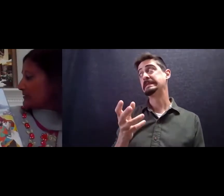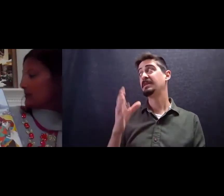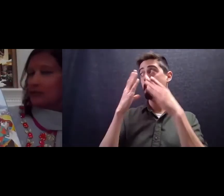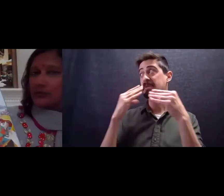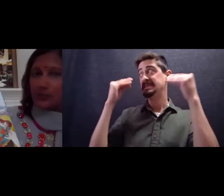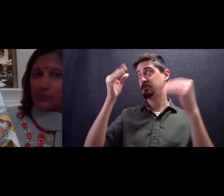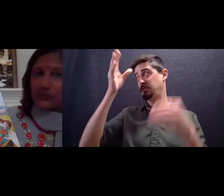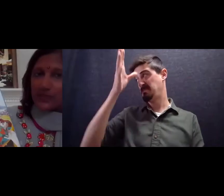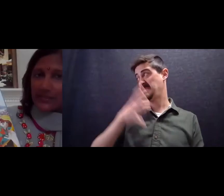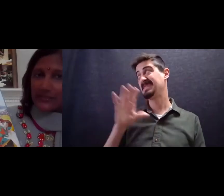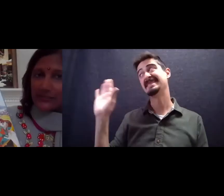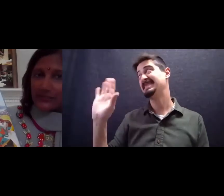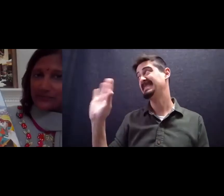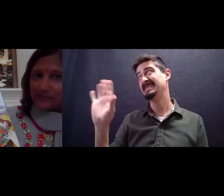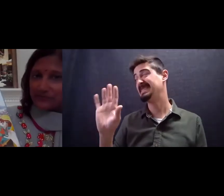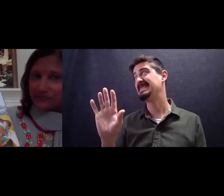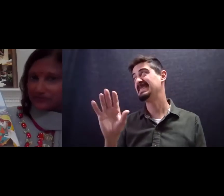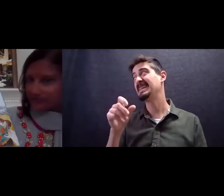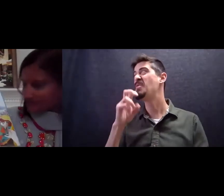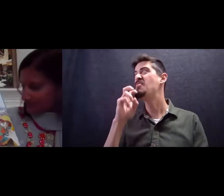man goats are nicer